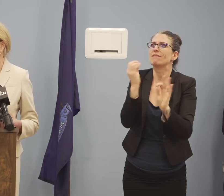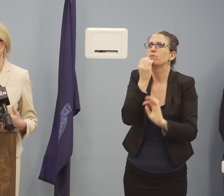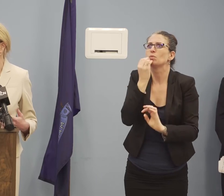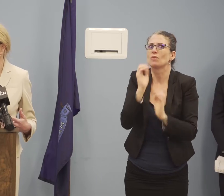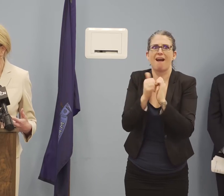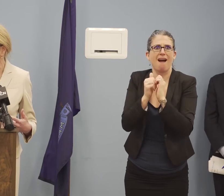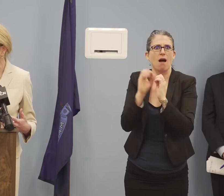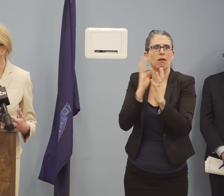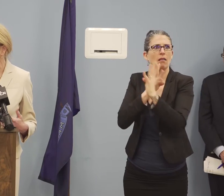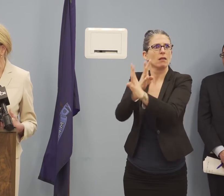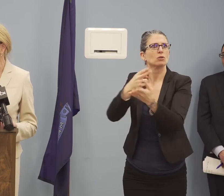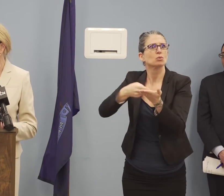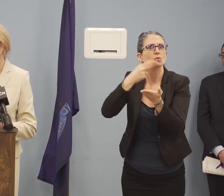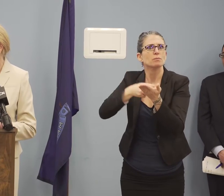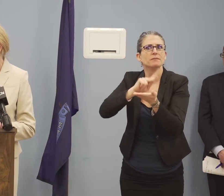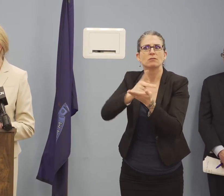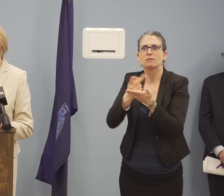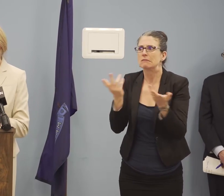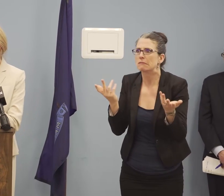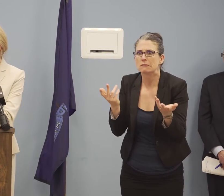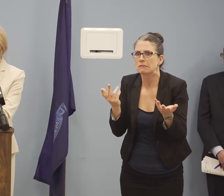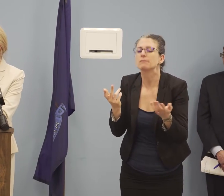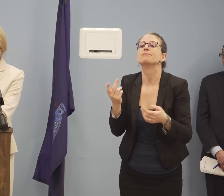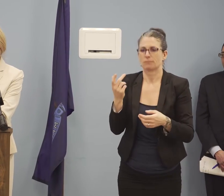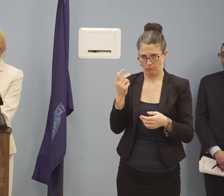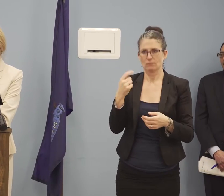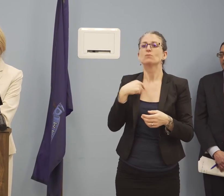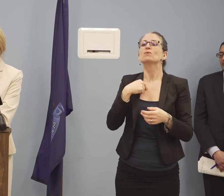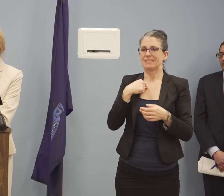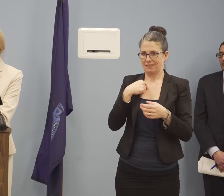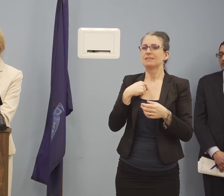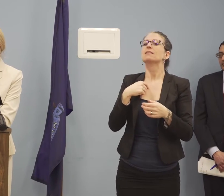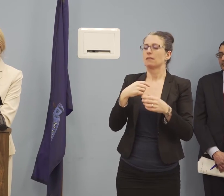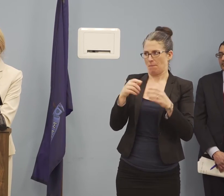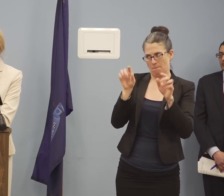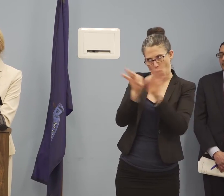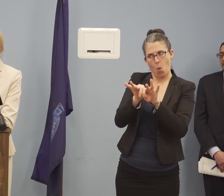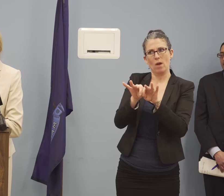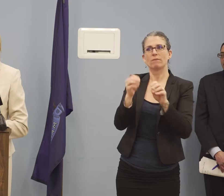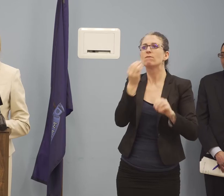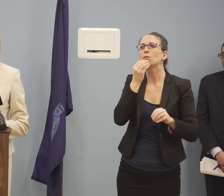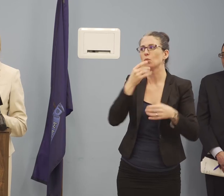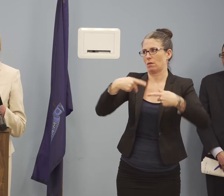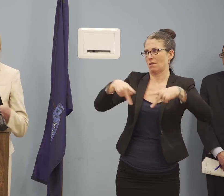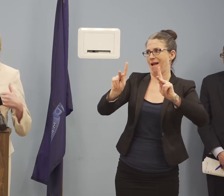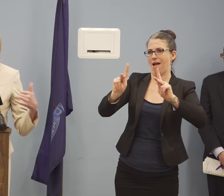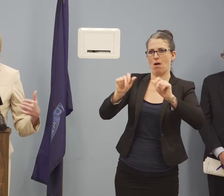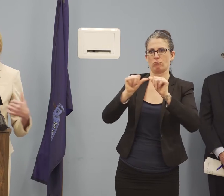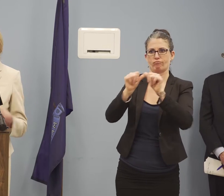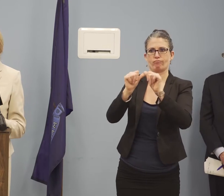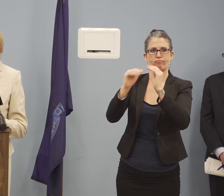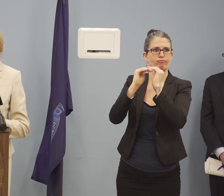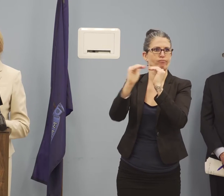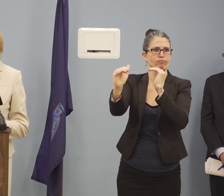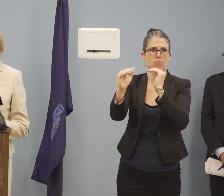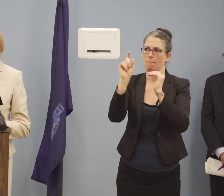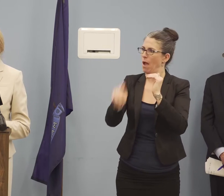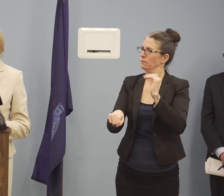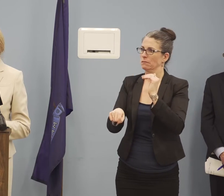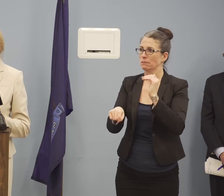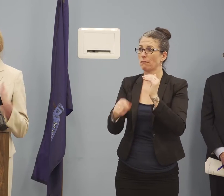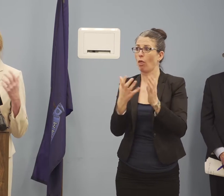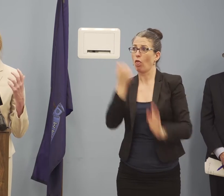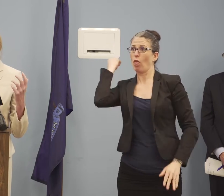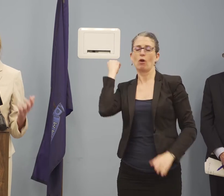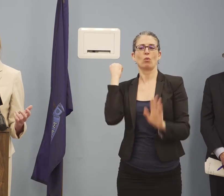ensuring food security at a time when we're trying to minimize social distancing? Those are three different types of activities. We